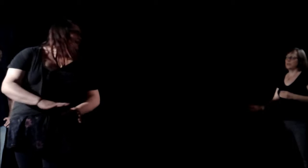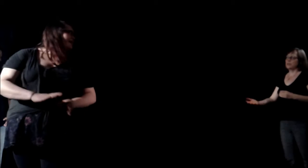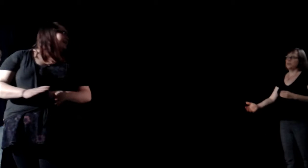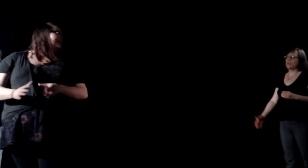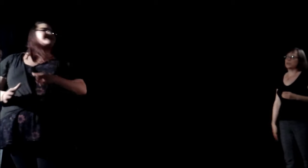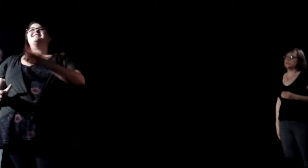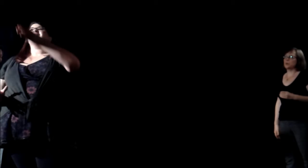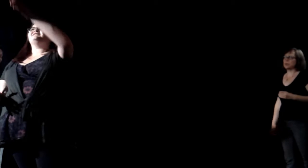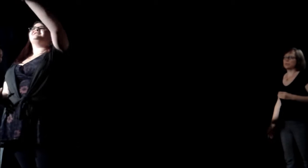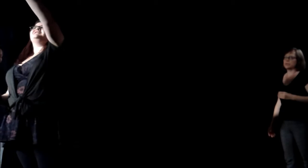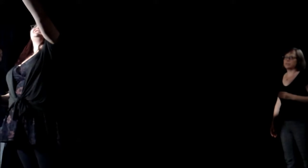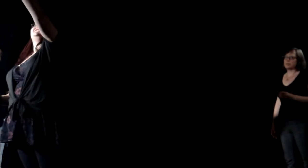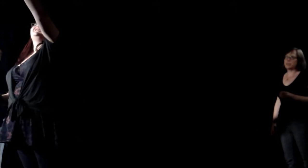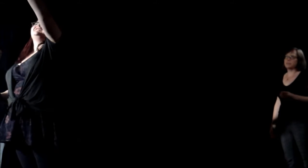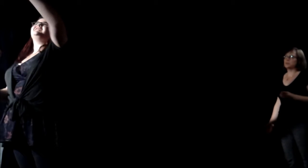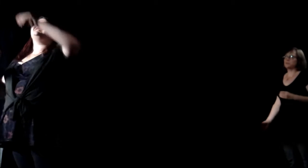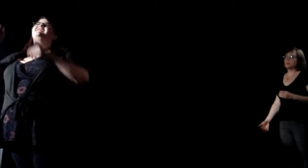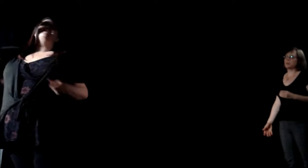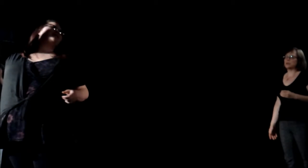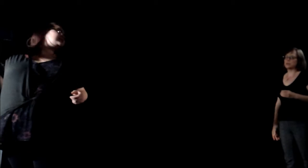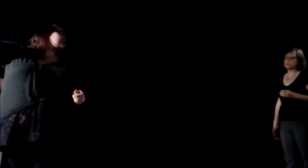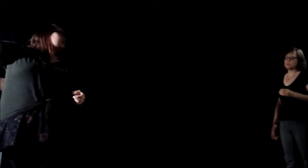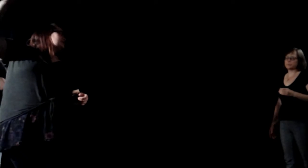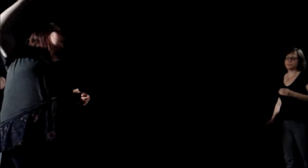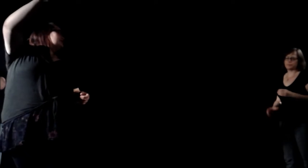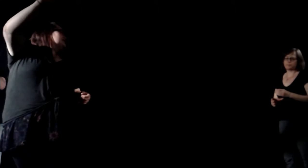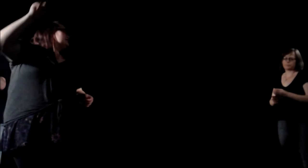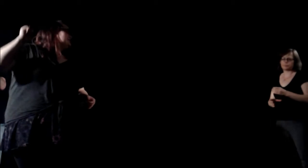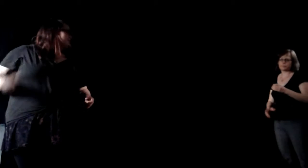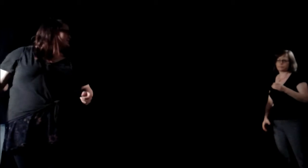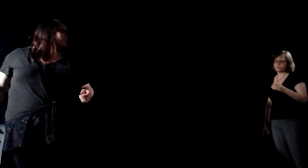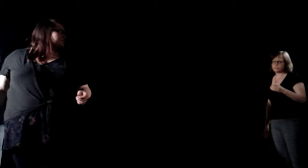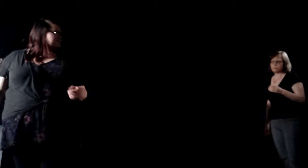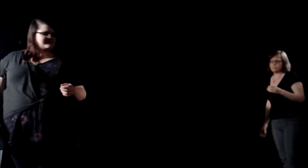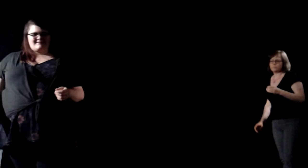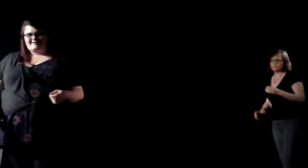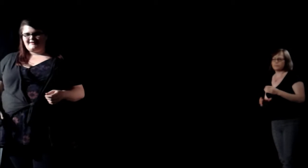You're gonna do it, but I'm giving you a few more years. Like the rest of her life?